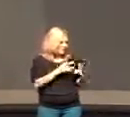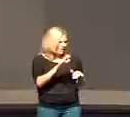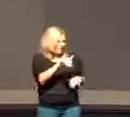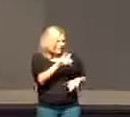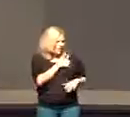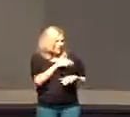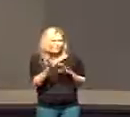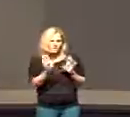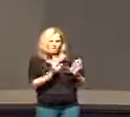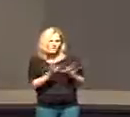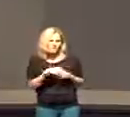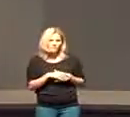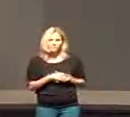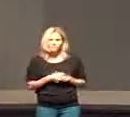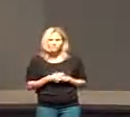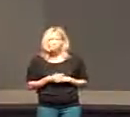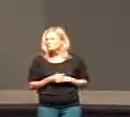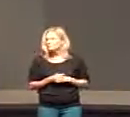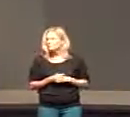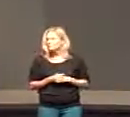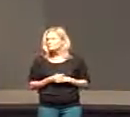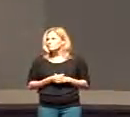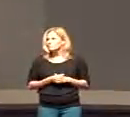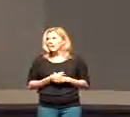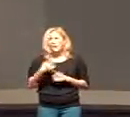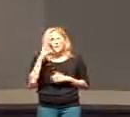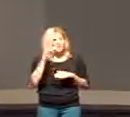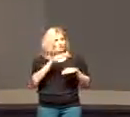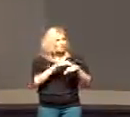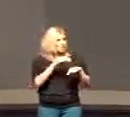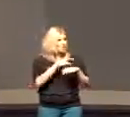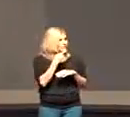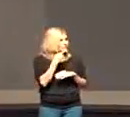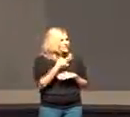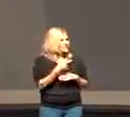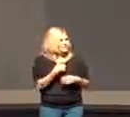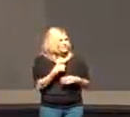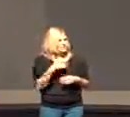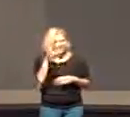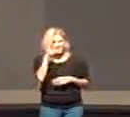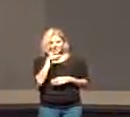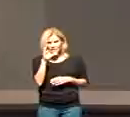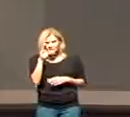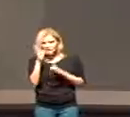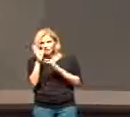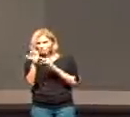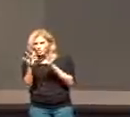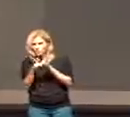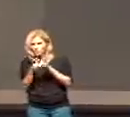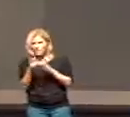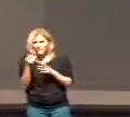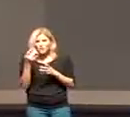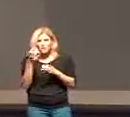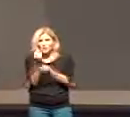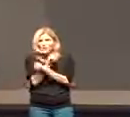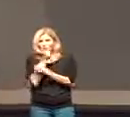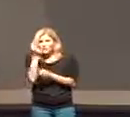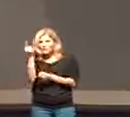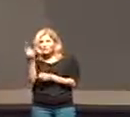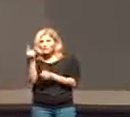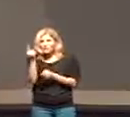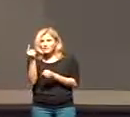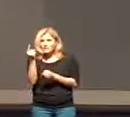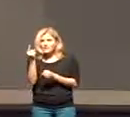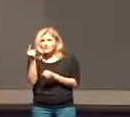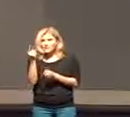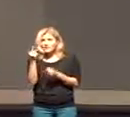attitude my behavior I think it's a call for us to say am I seeking after Jesus and do I love him and